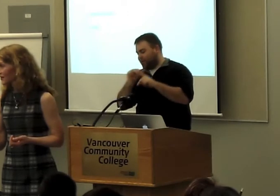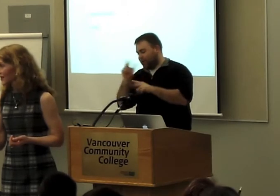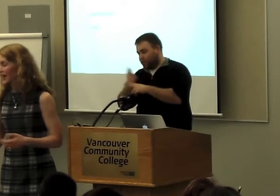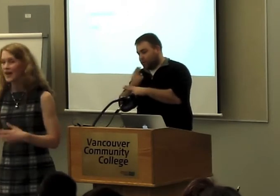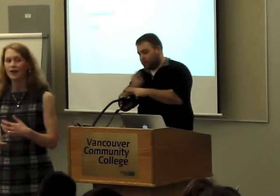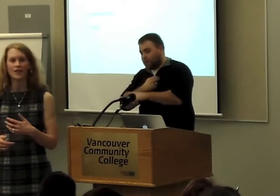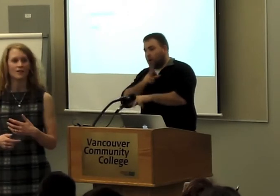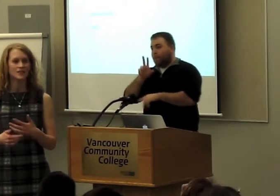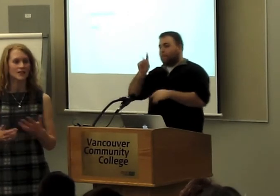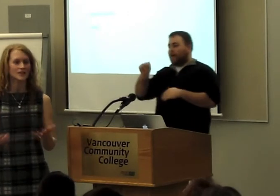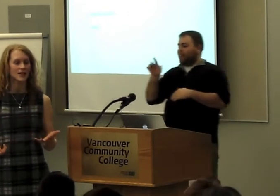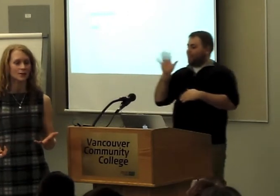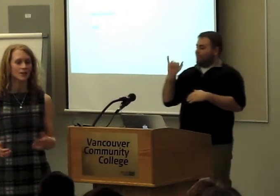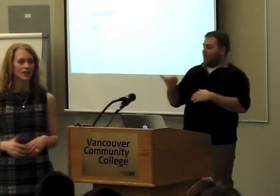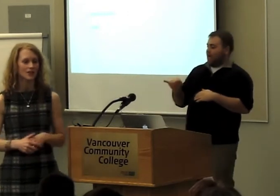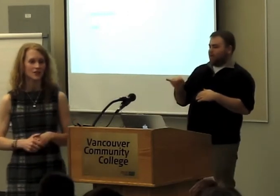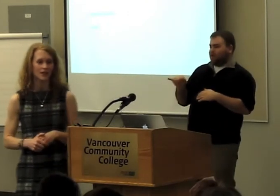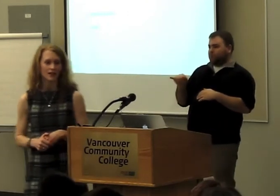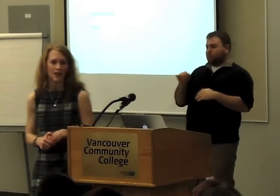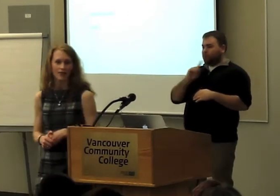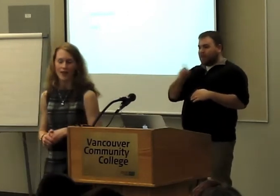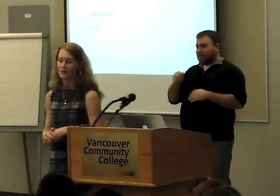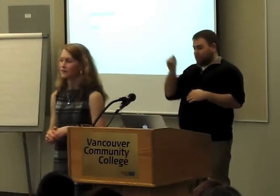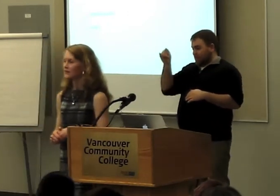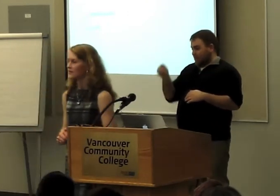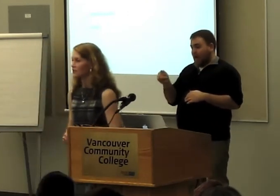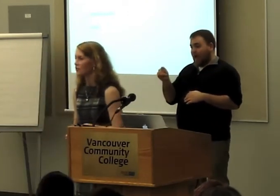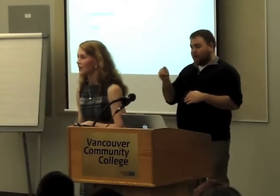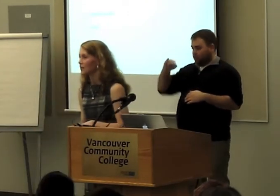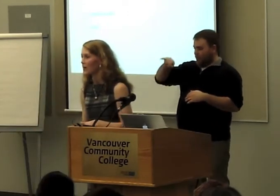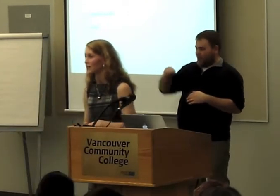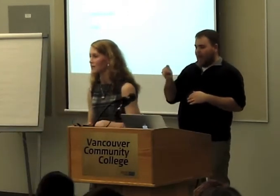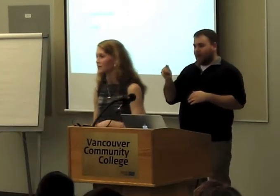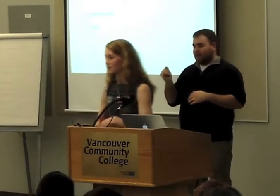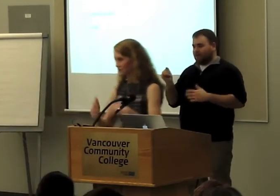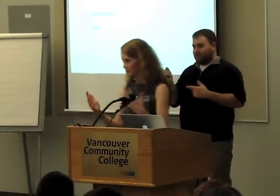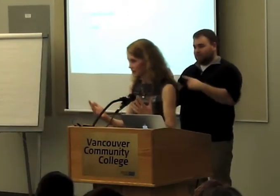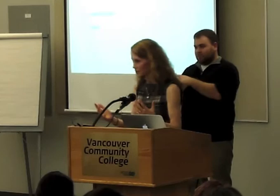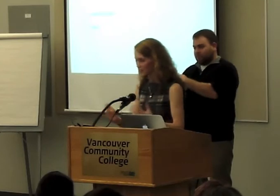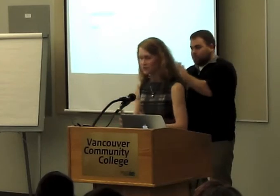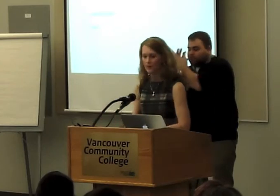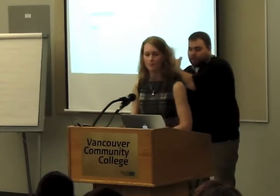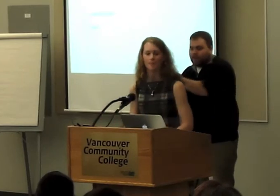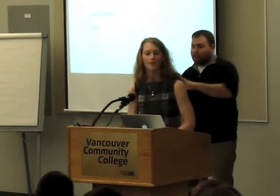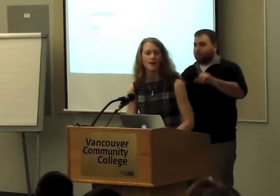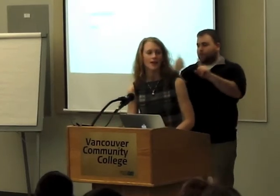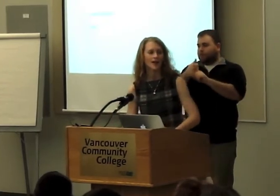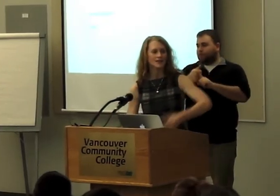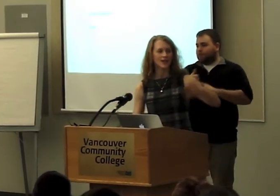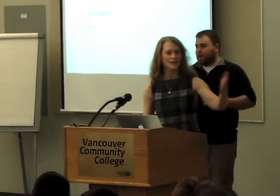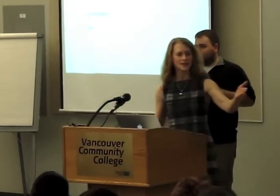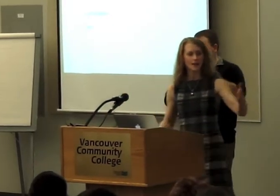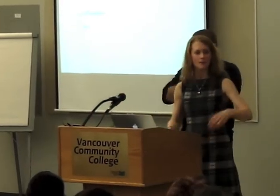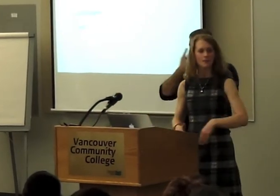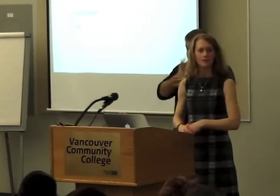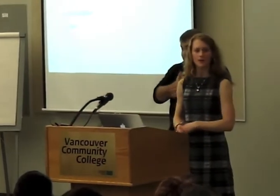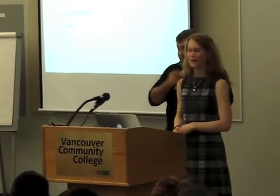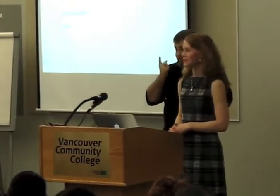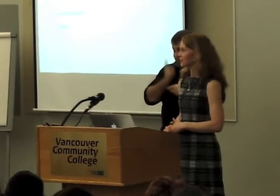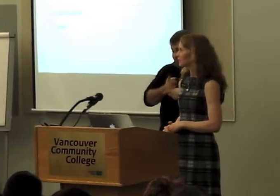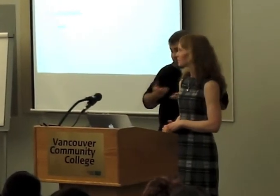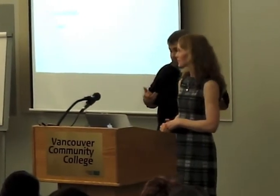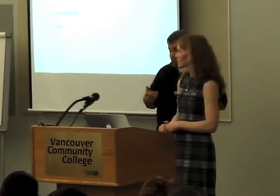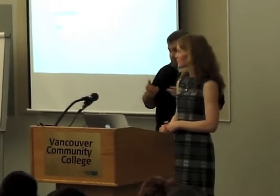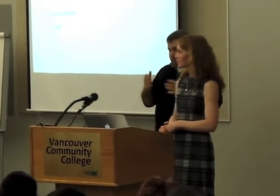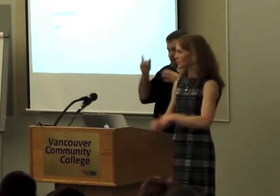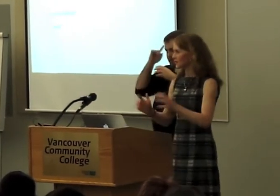and how they facilitate communication and have had such a great impact on human history. And a second example before